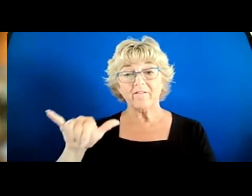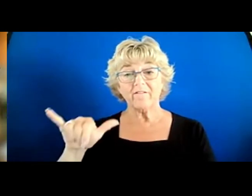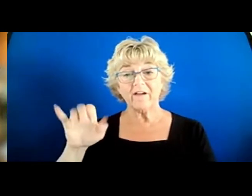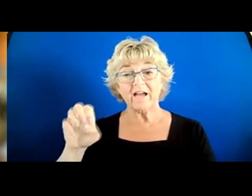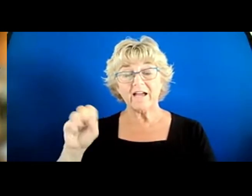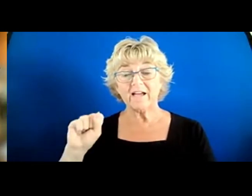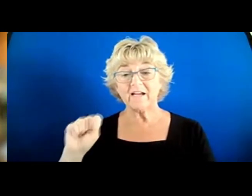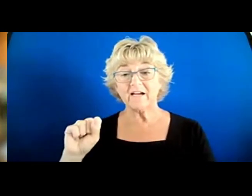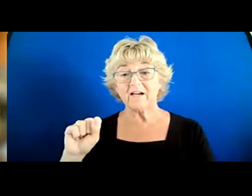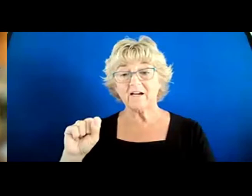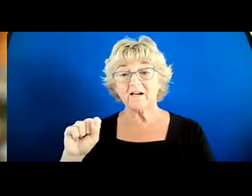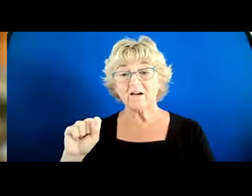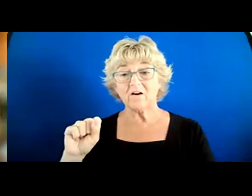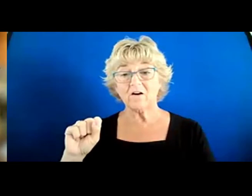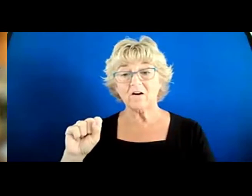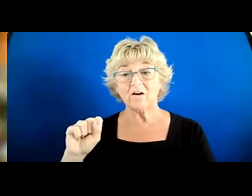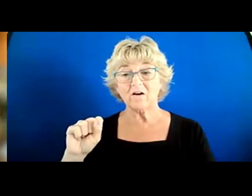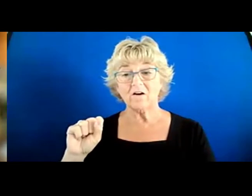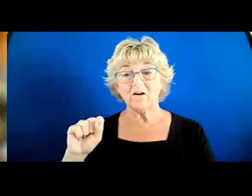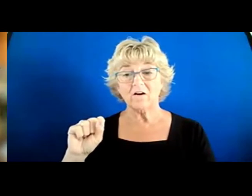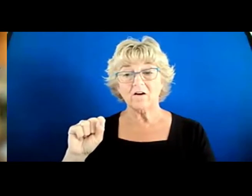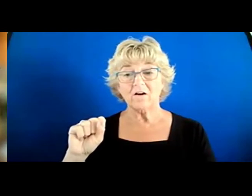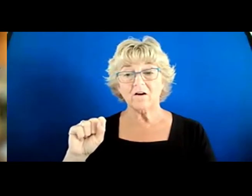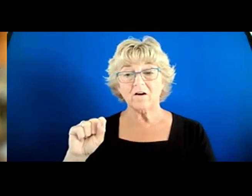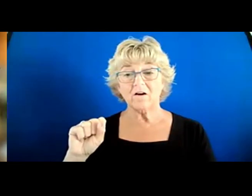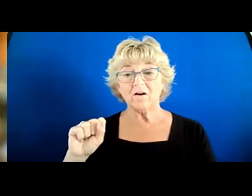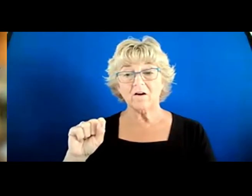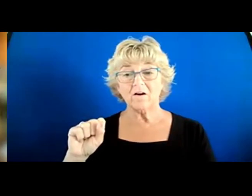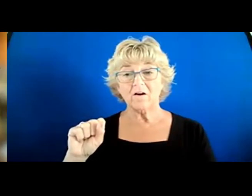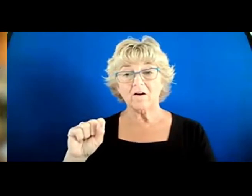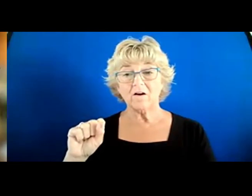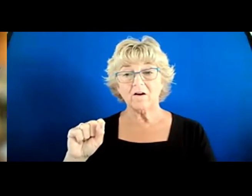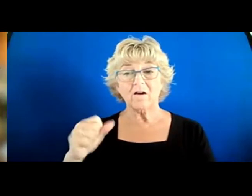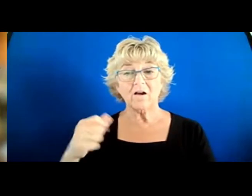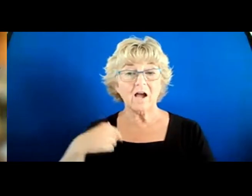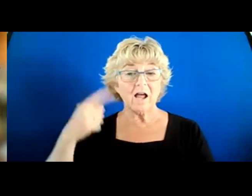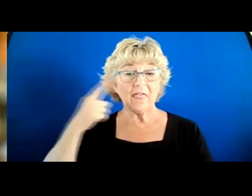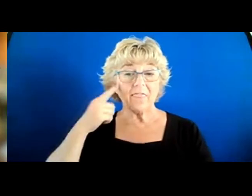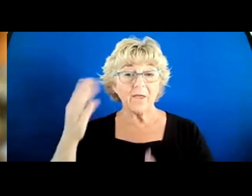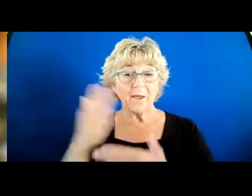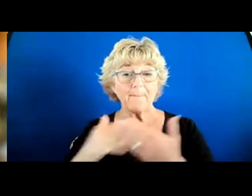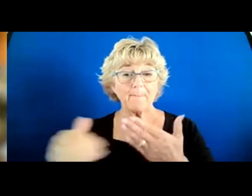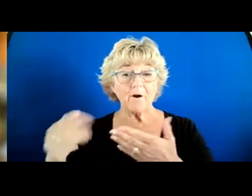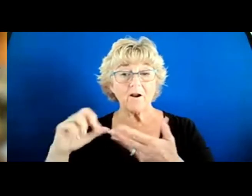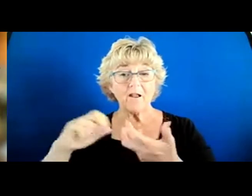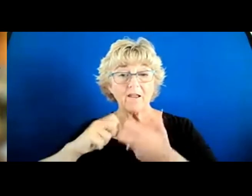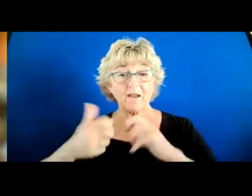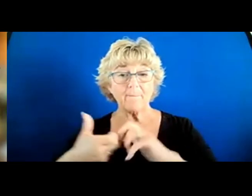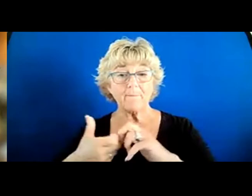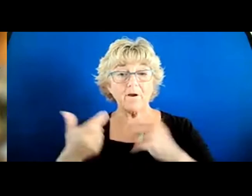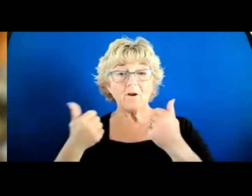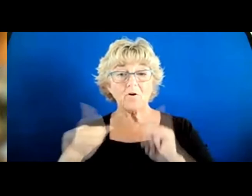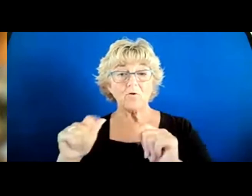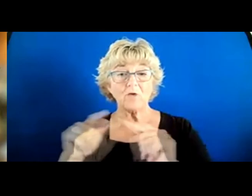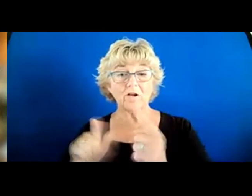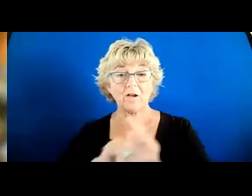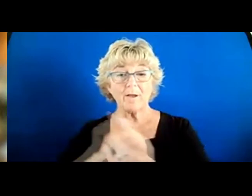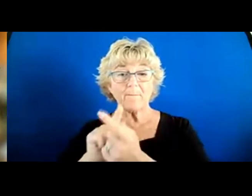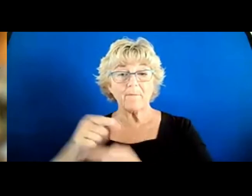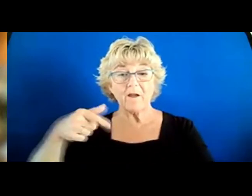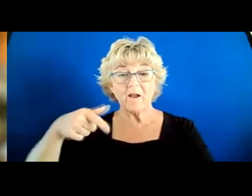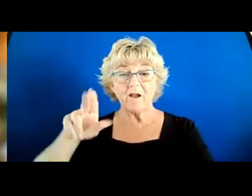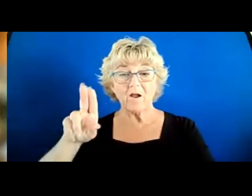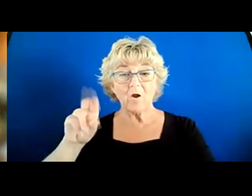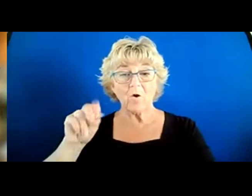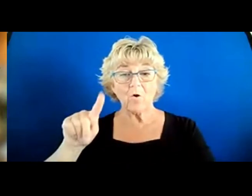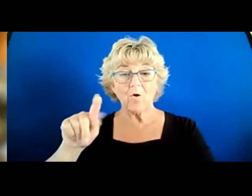here for STAC. Also, I think part of the problem with trying to meet the quota for